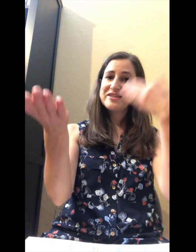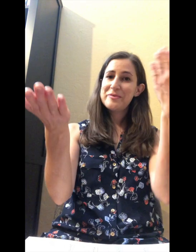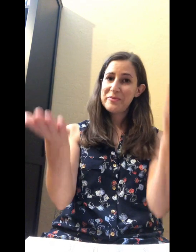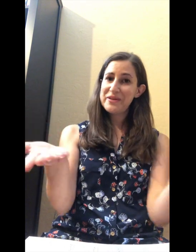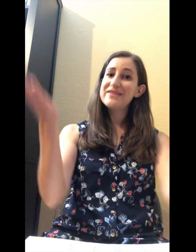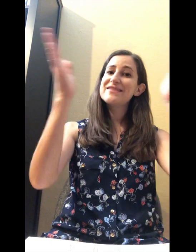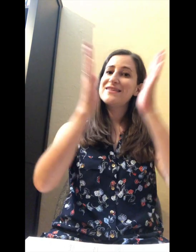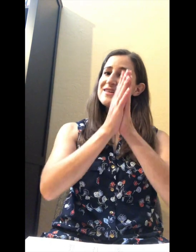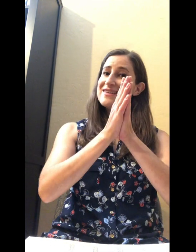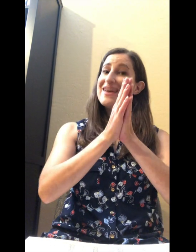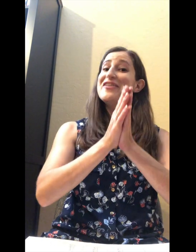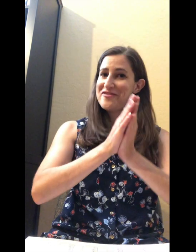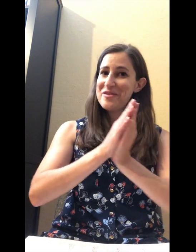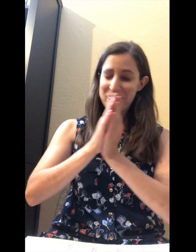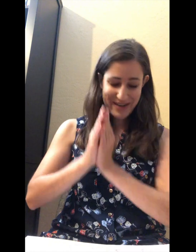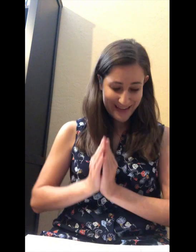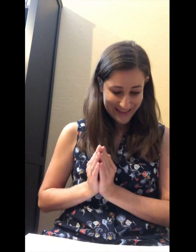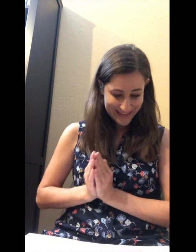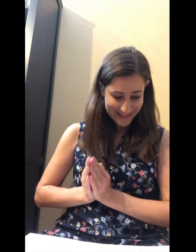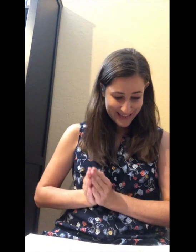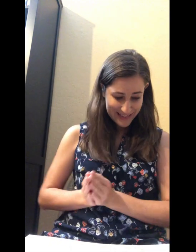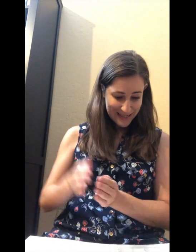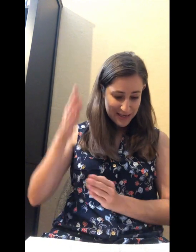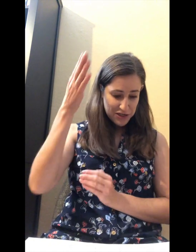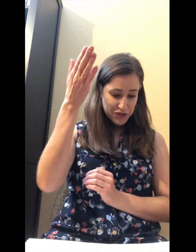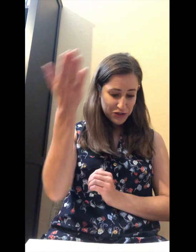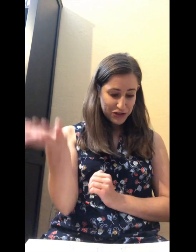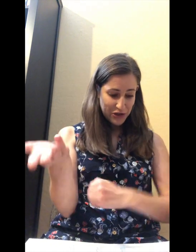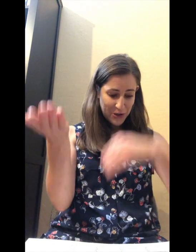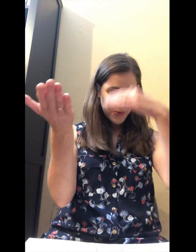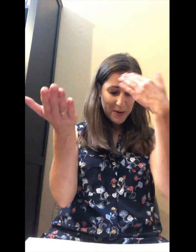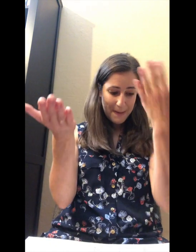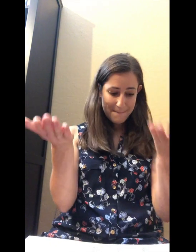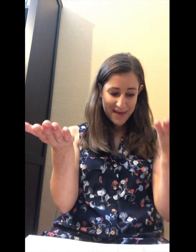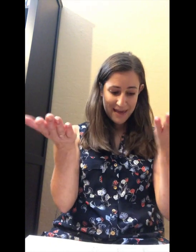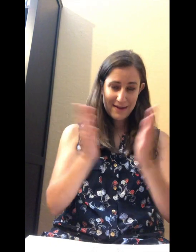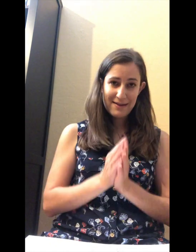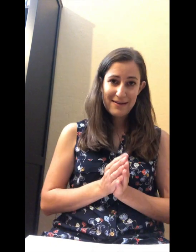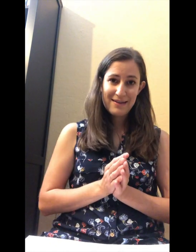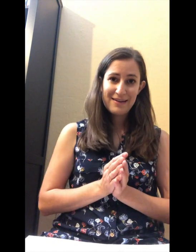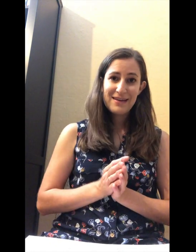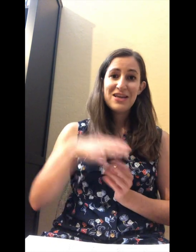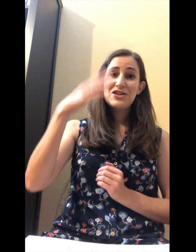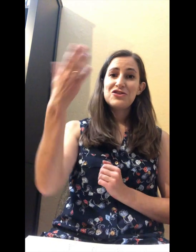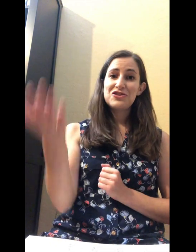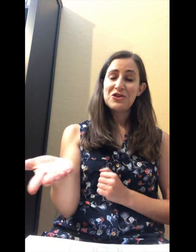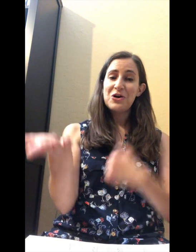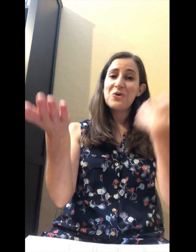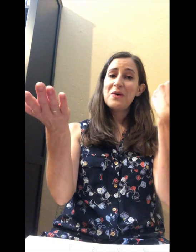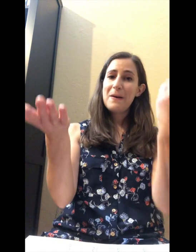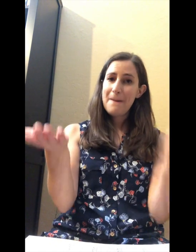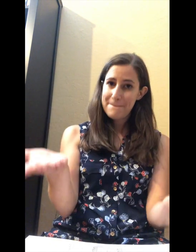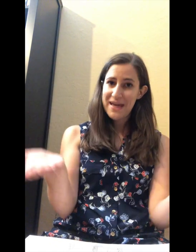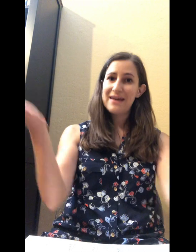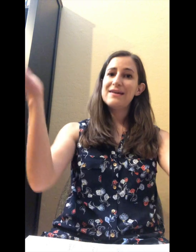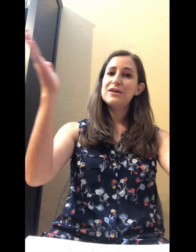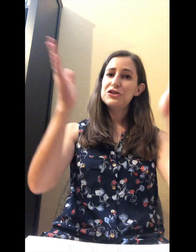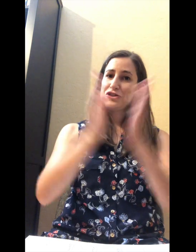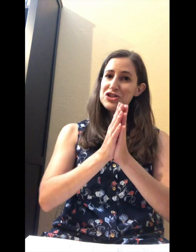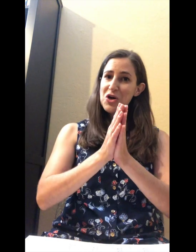prints. Foot prints. Snow man. Snow man. Snow